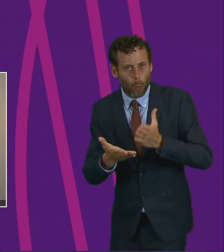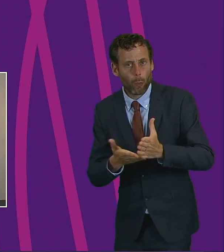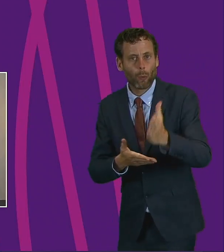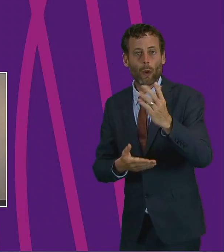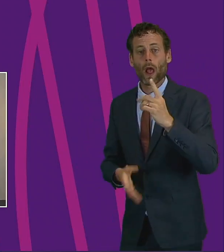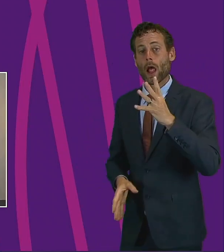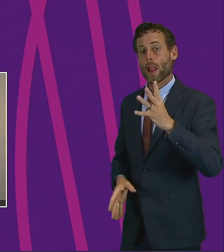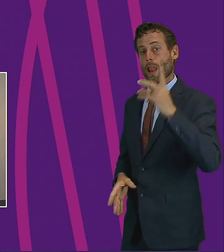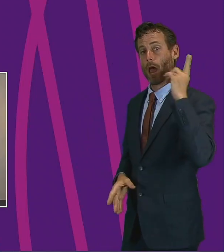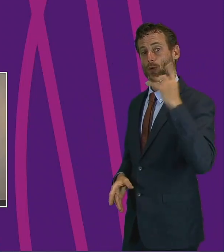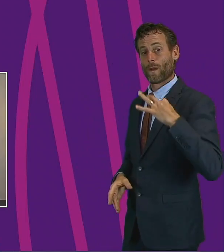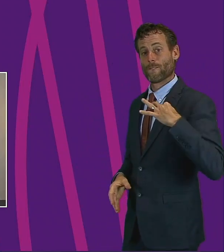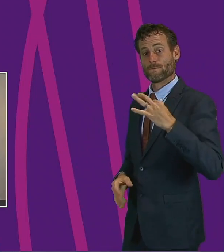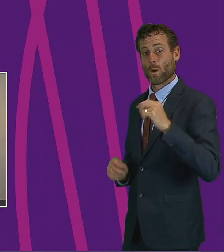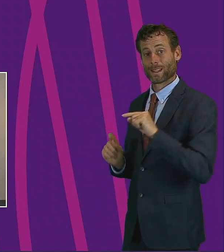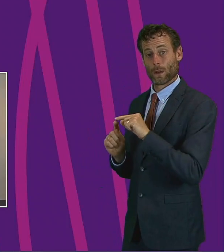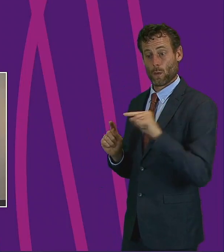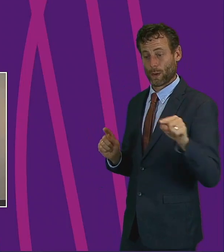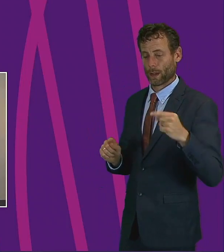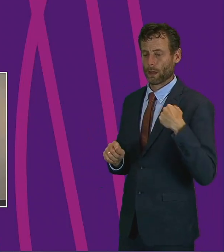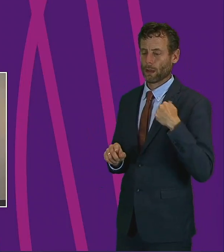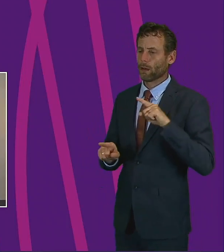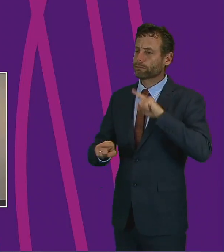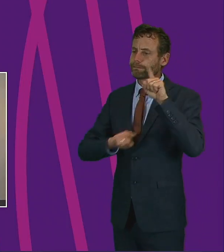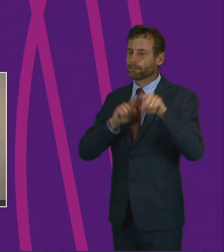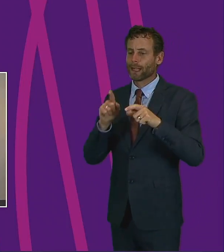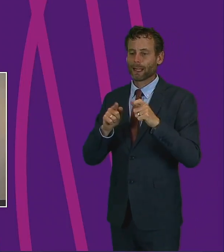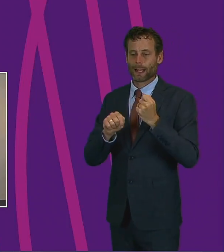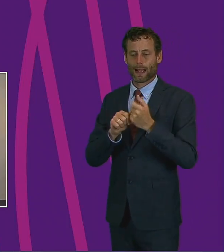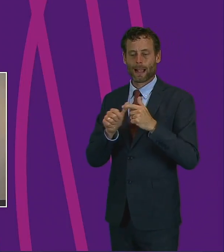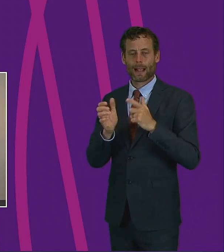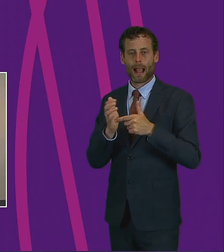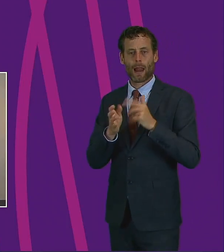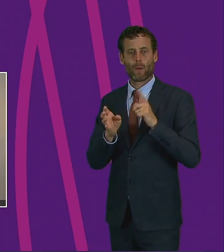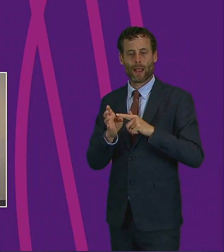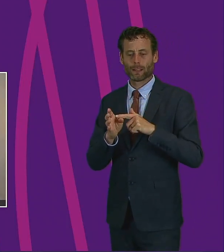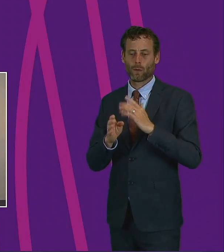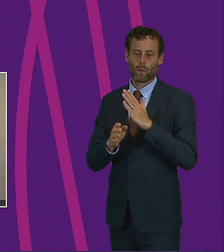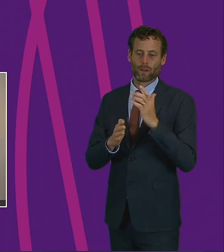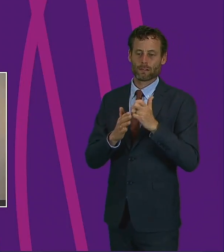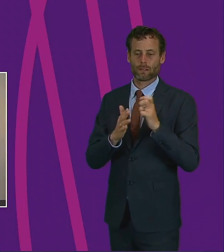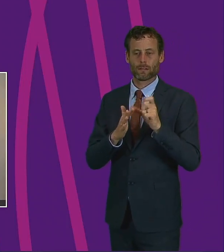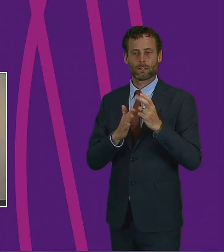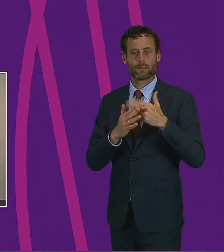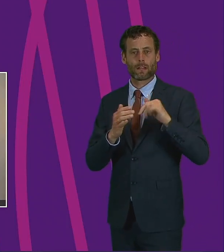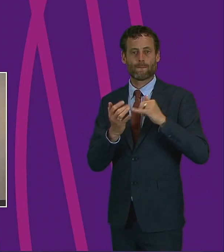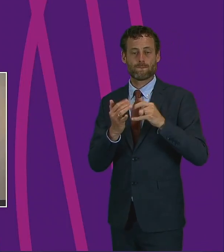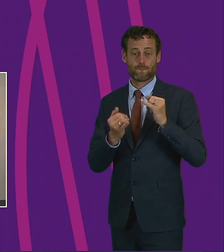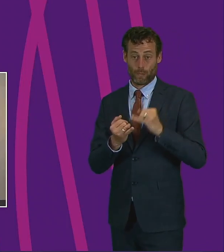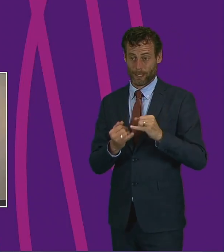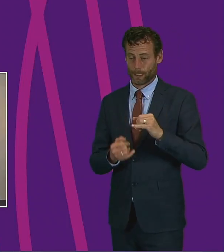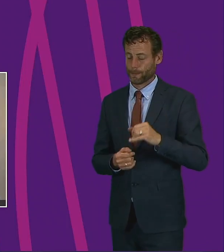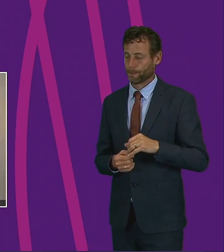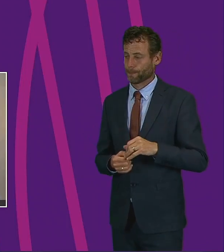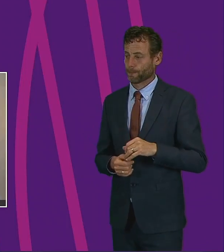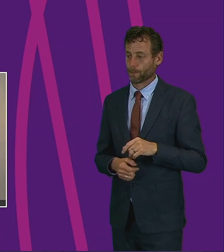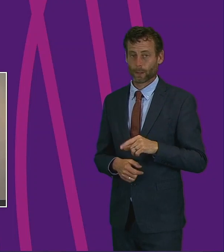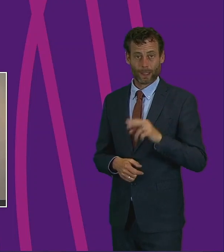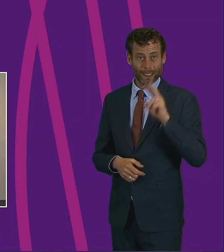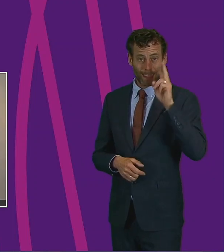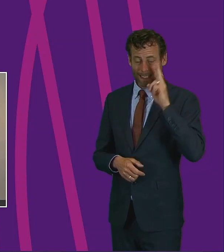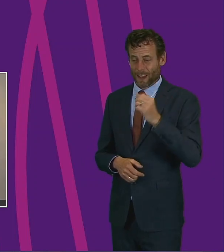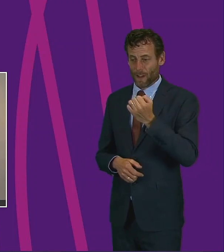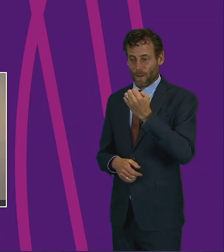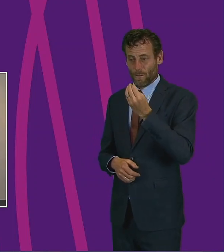in a normal year, would be out and about in Galloway and West Humphreys, highlighting the many activities that our unsung heroes carry out, from the food train